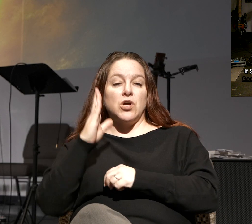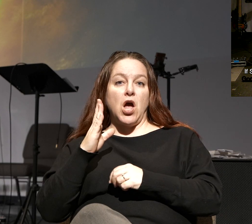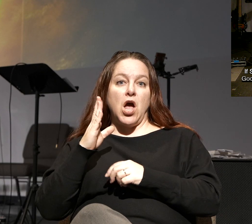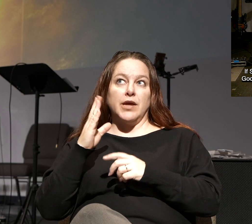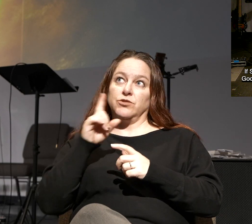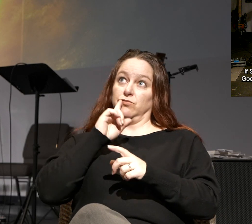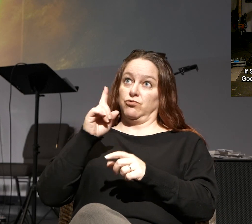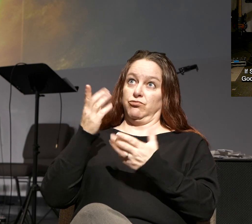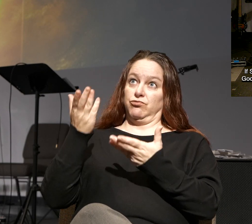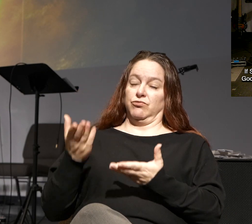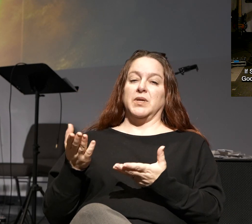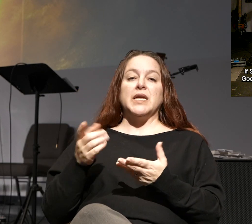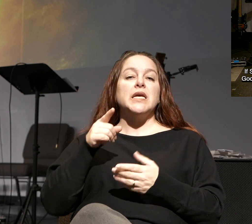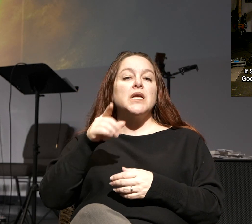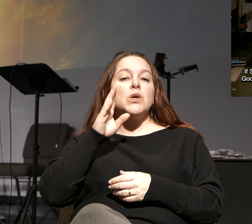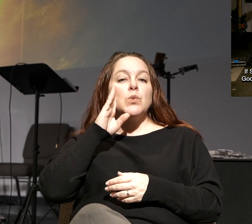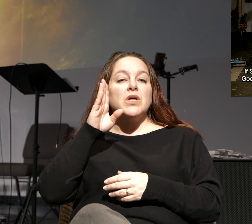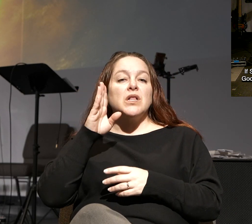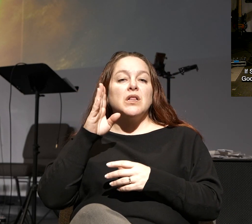goodness.